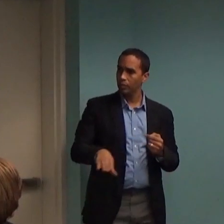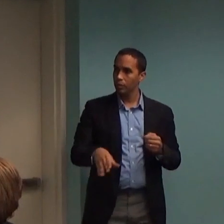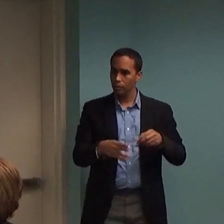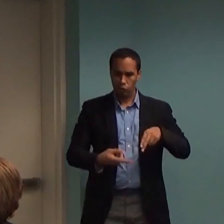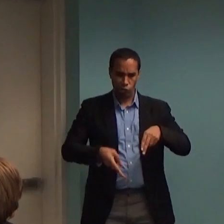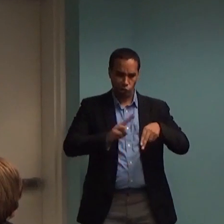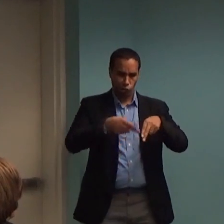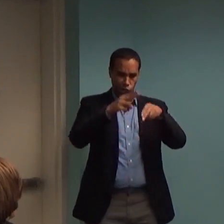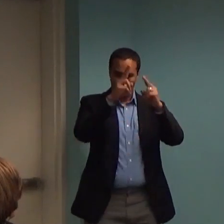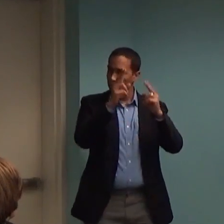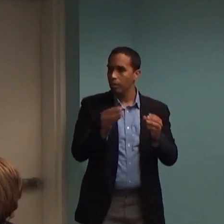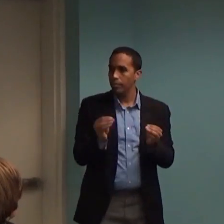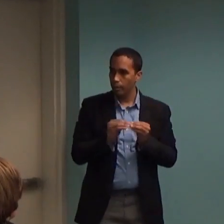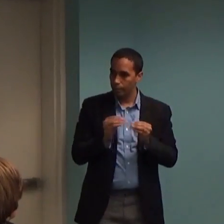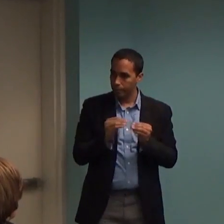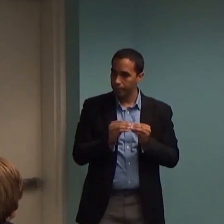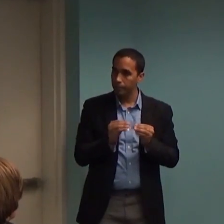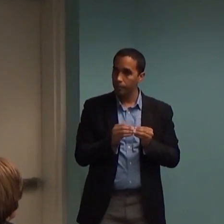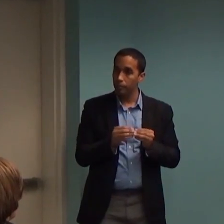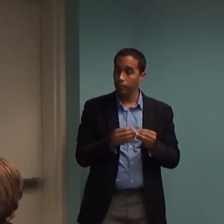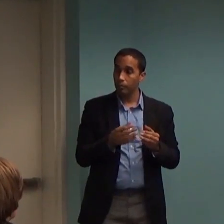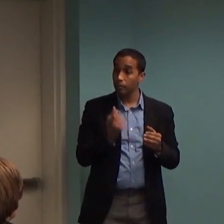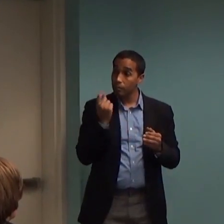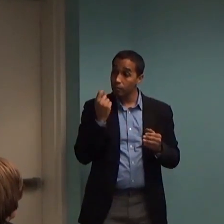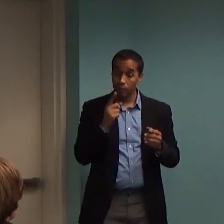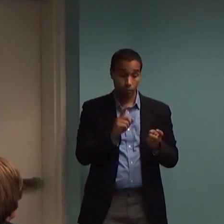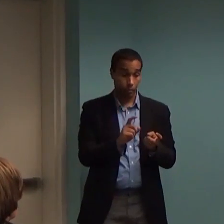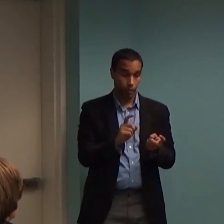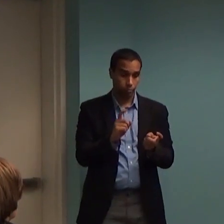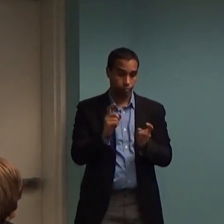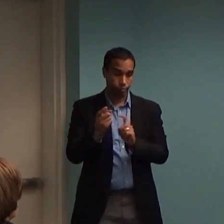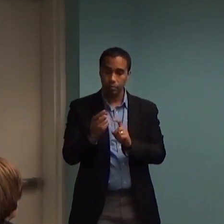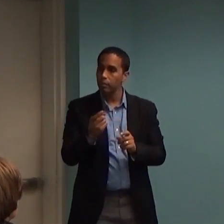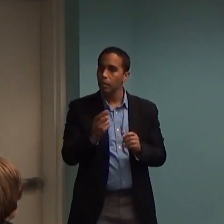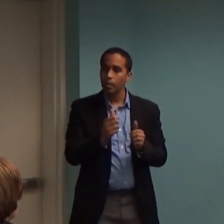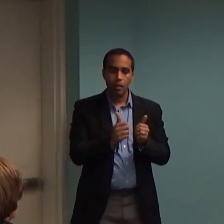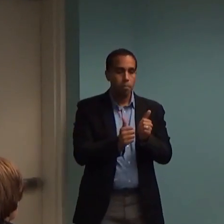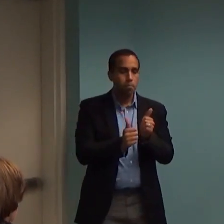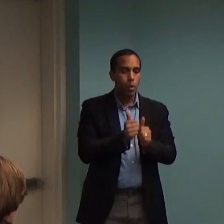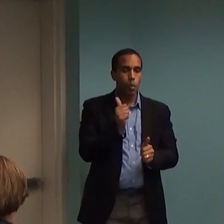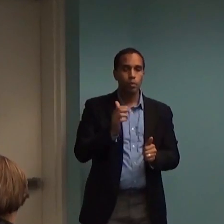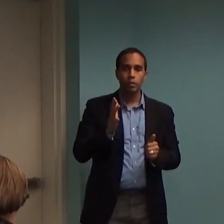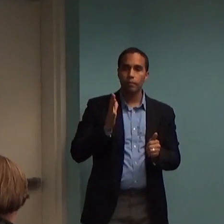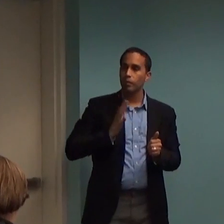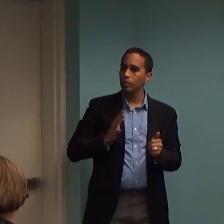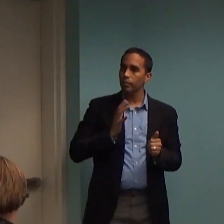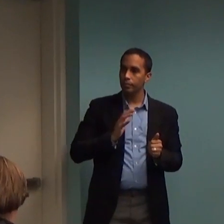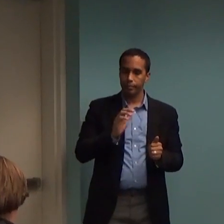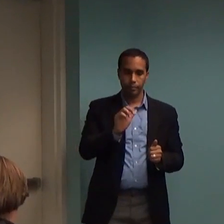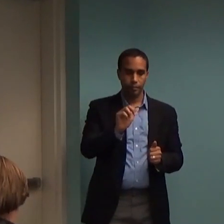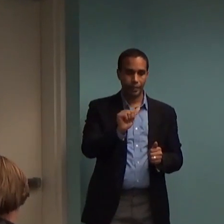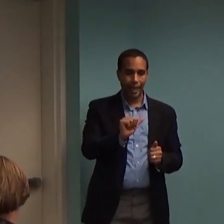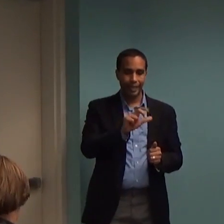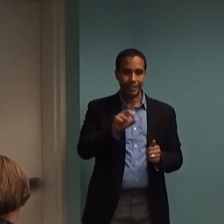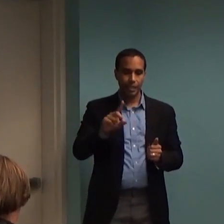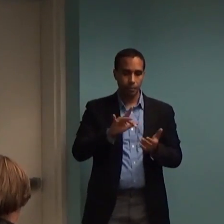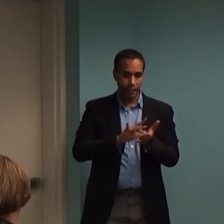And that has been actually also evolving. It's gone from there being mostly attention deficit-oriented medications to now more